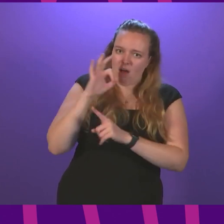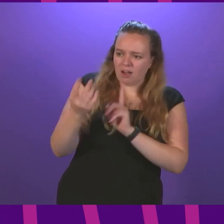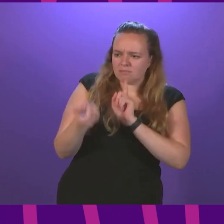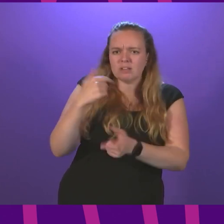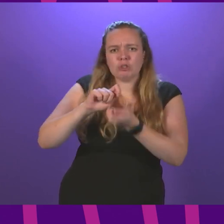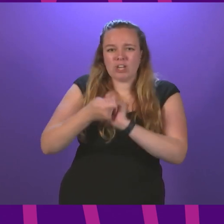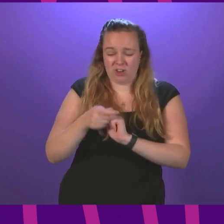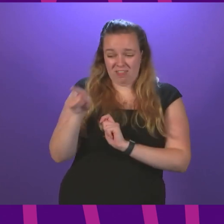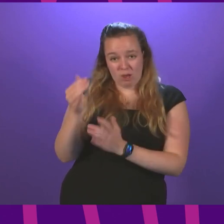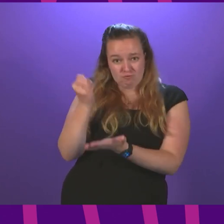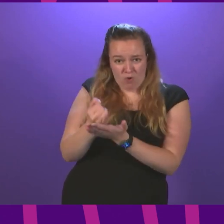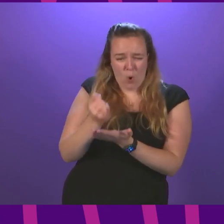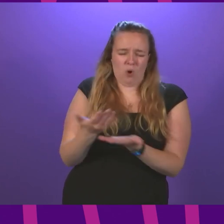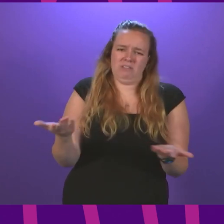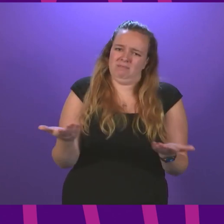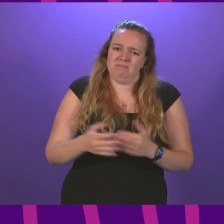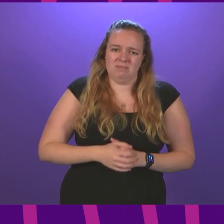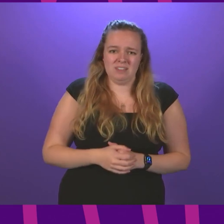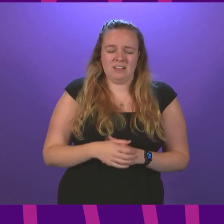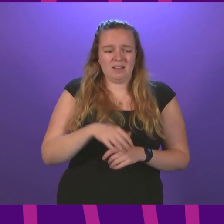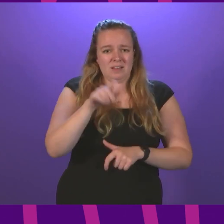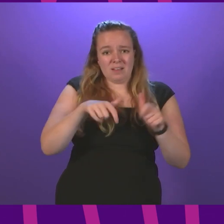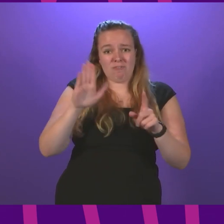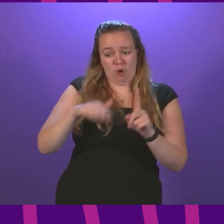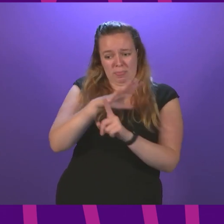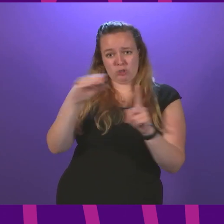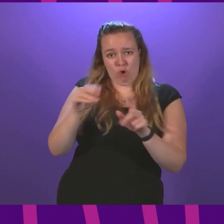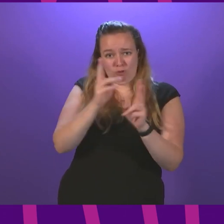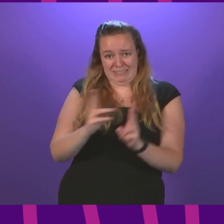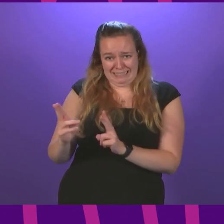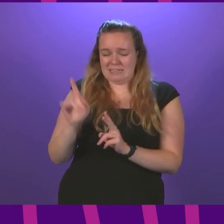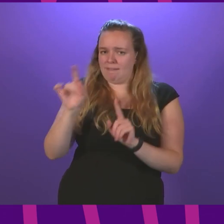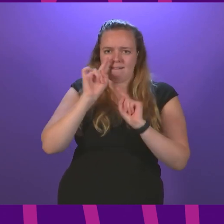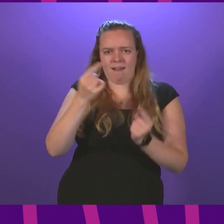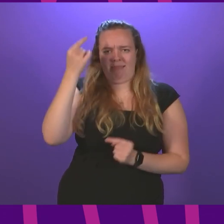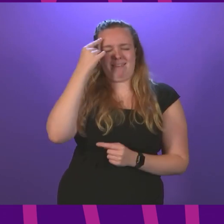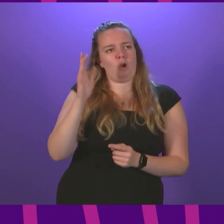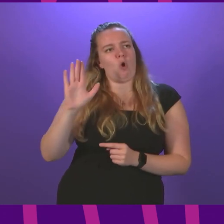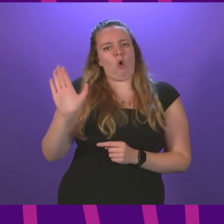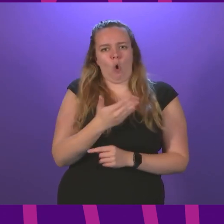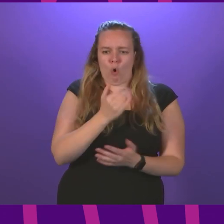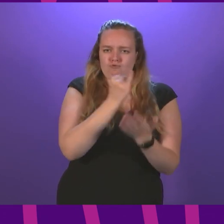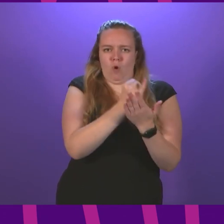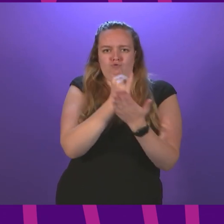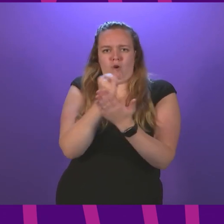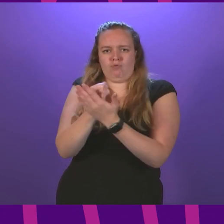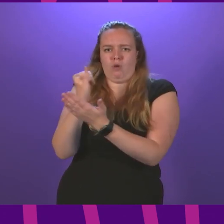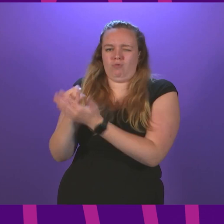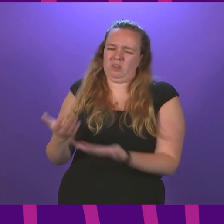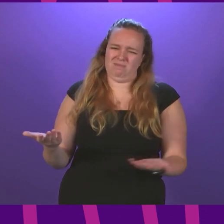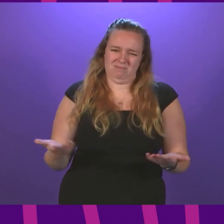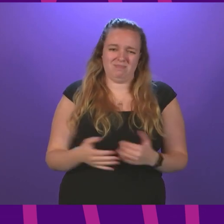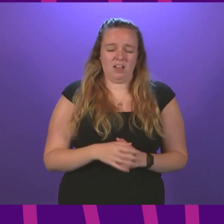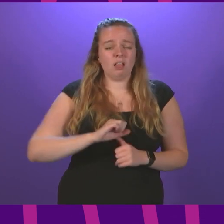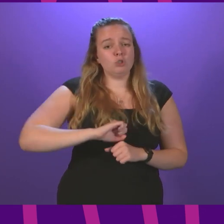They can't all be wrong. Surely the members of the Tory benches can't think that every single one of them is wrong. The Scottish